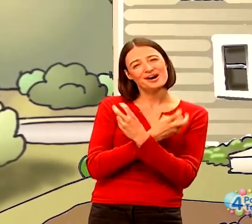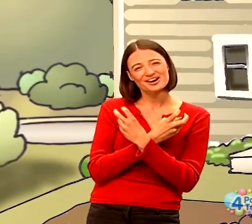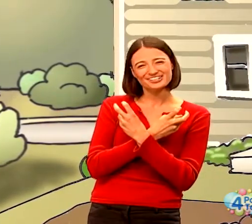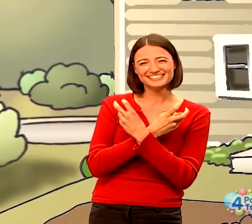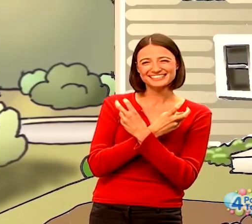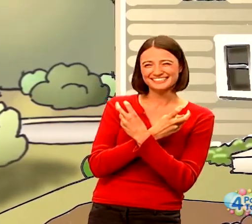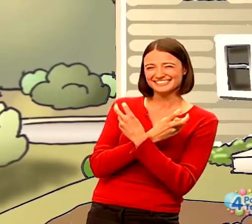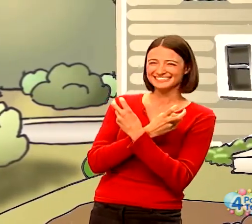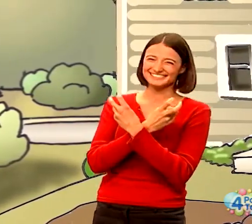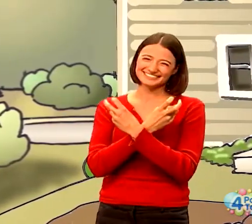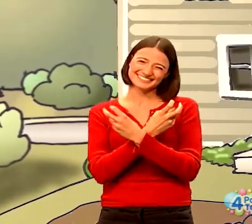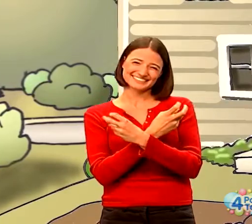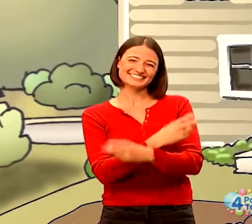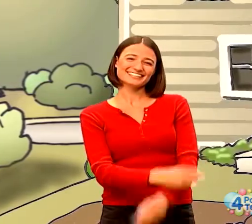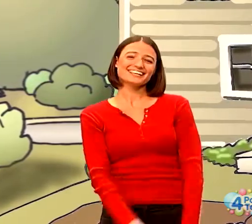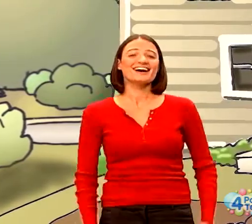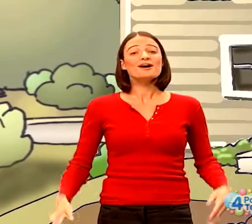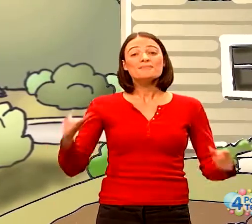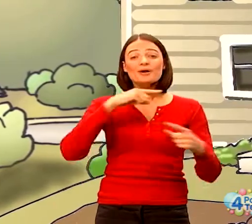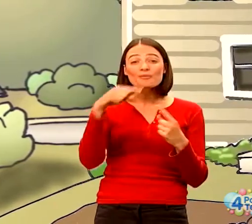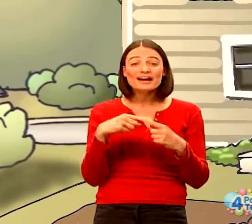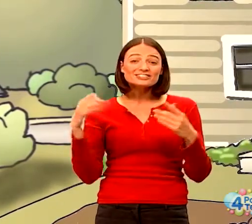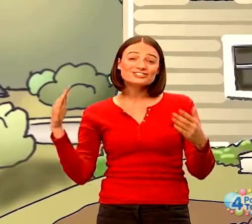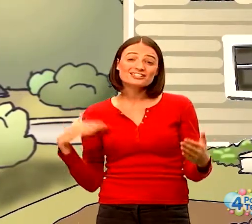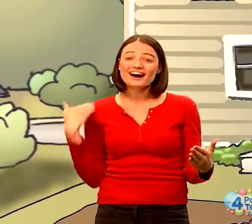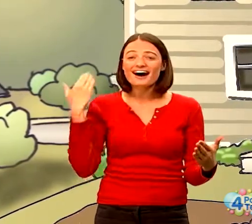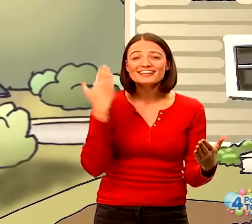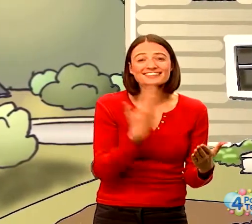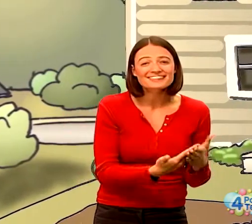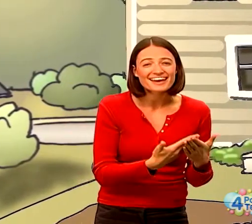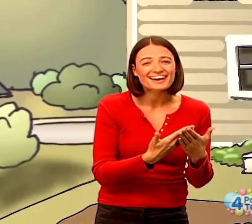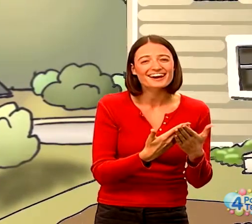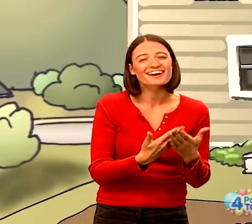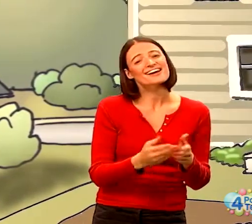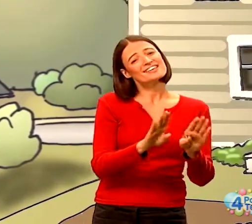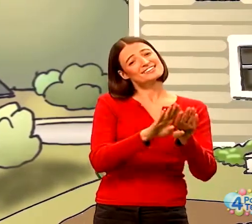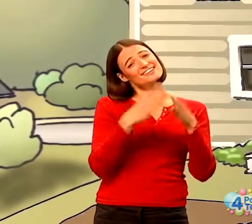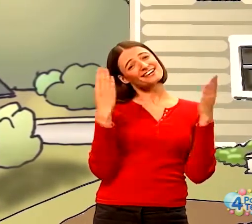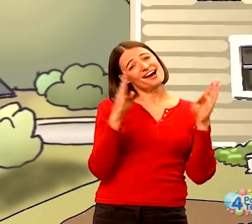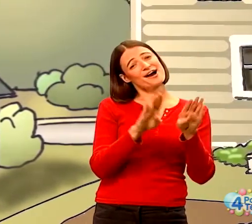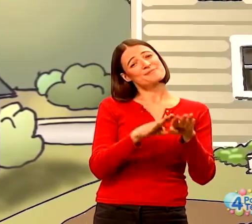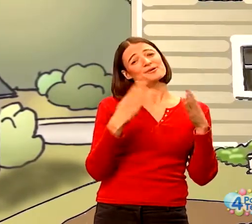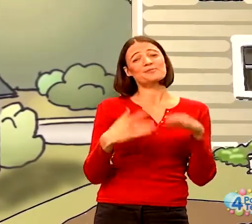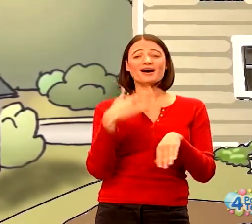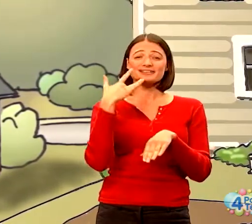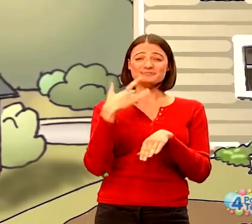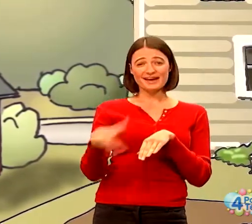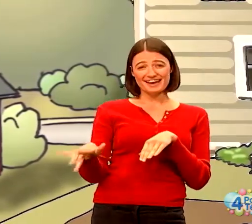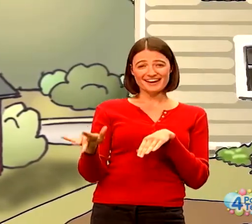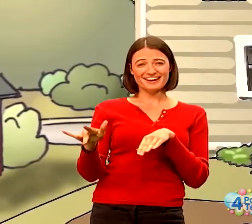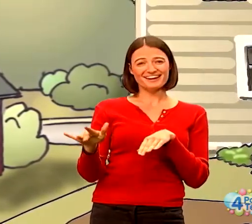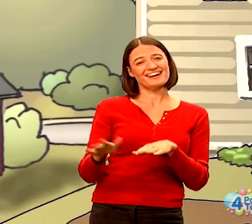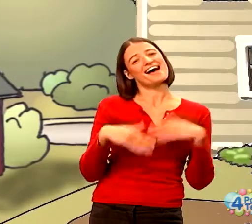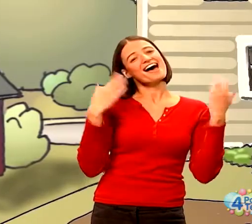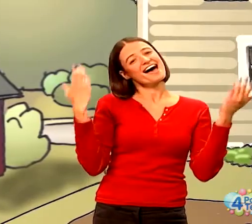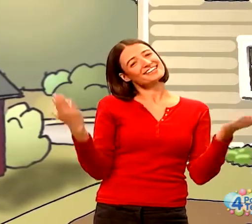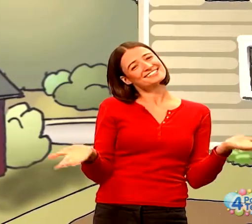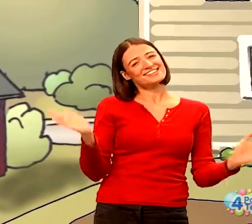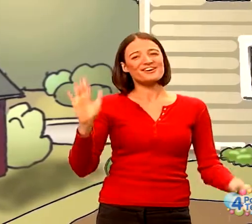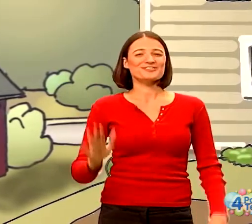bone. But when she got there, the cupboard was there. And so